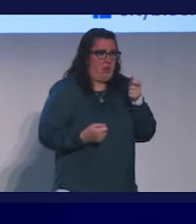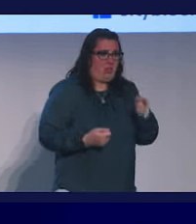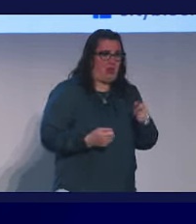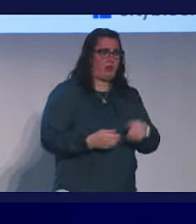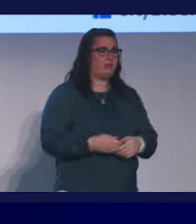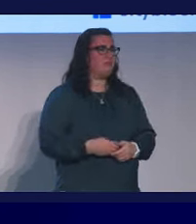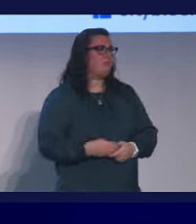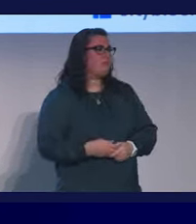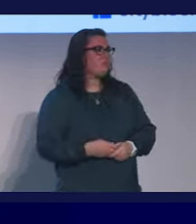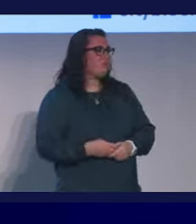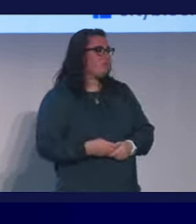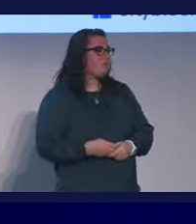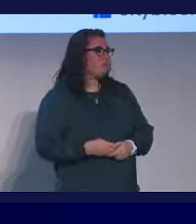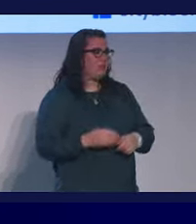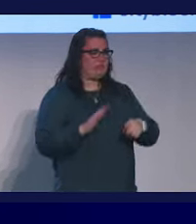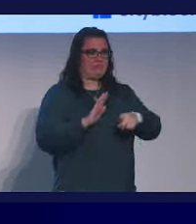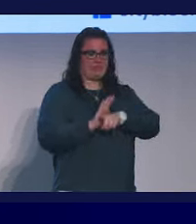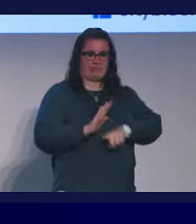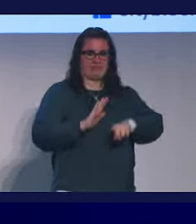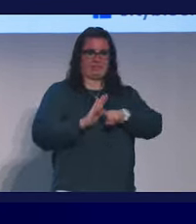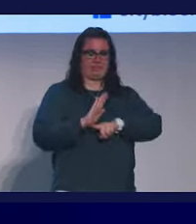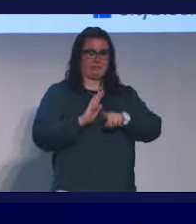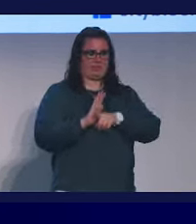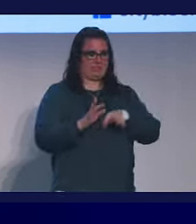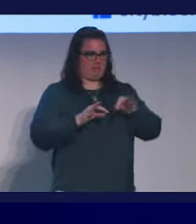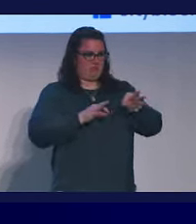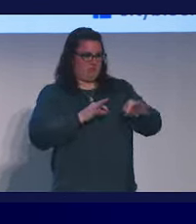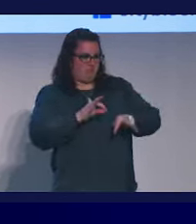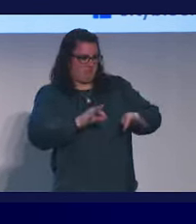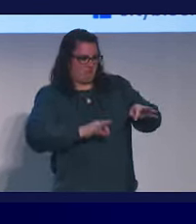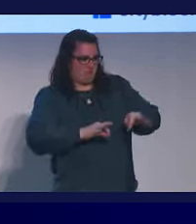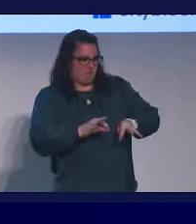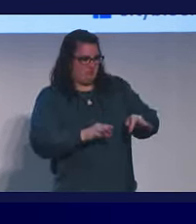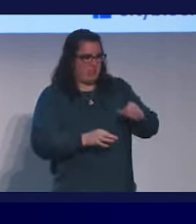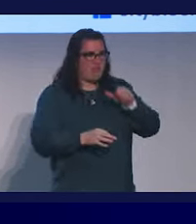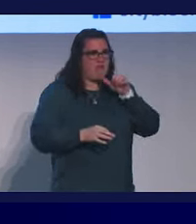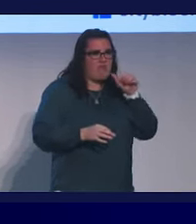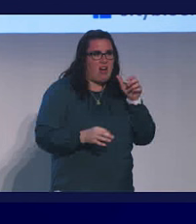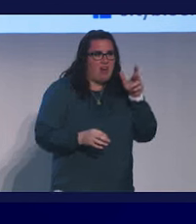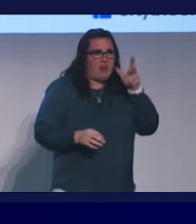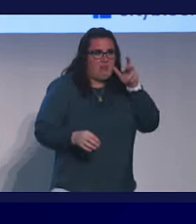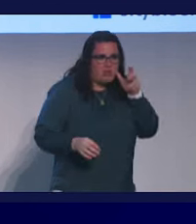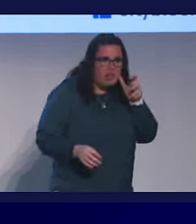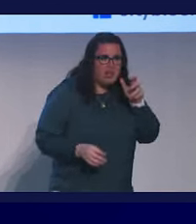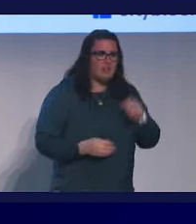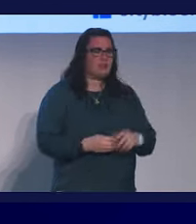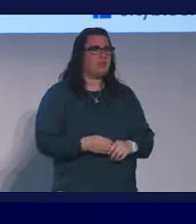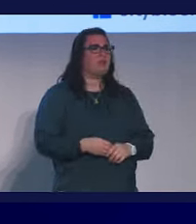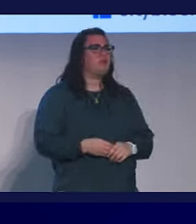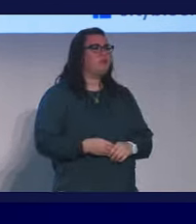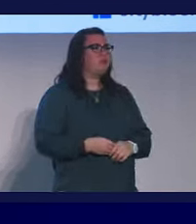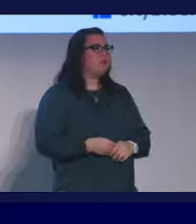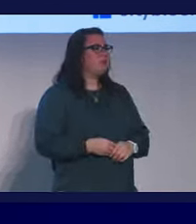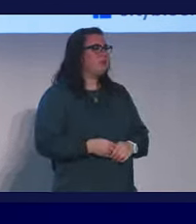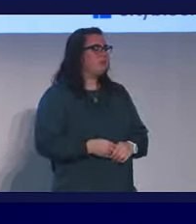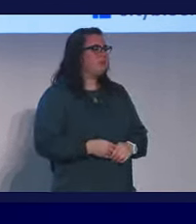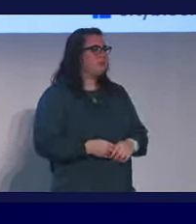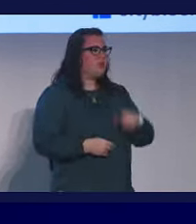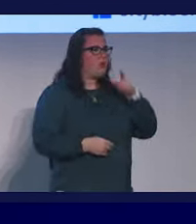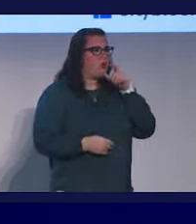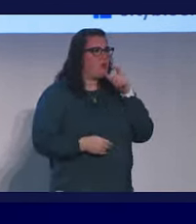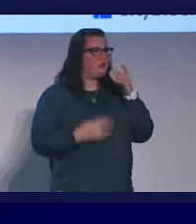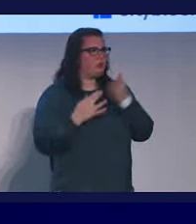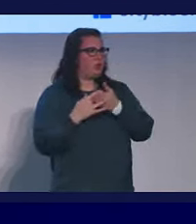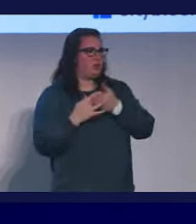And these very negative descriptors, the term non-compliant, we find those, again, more likely in whose charts?